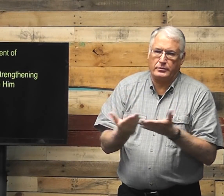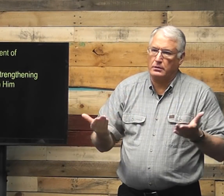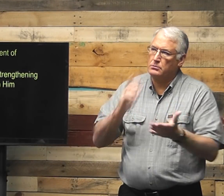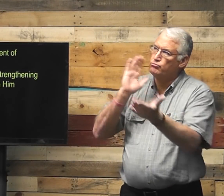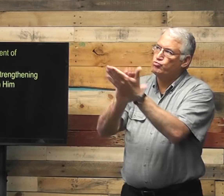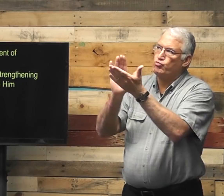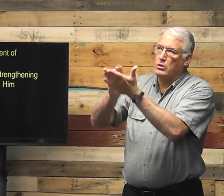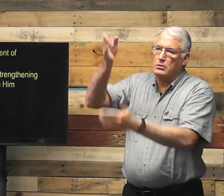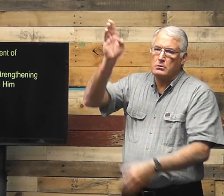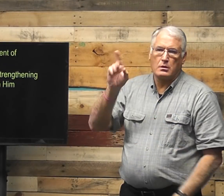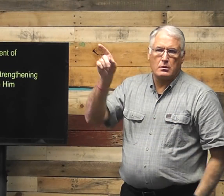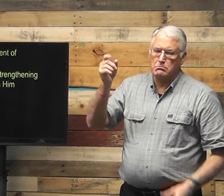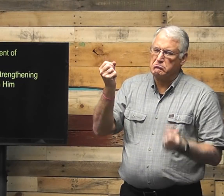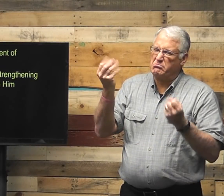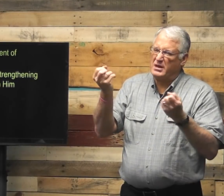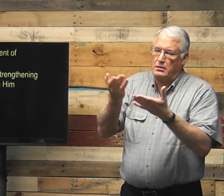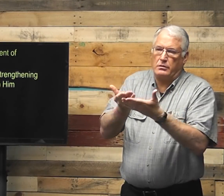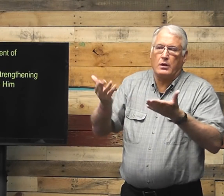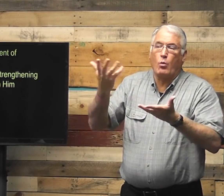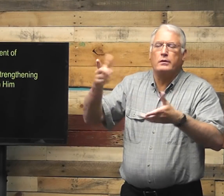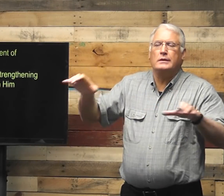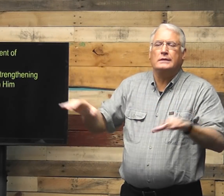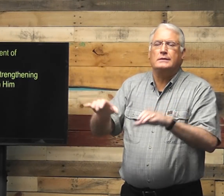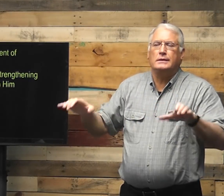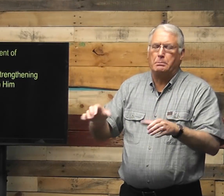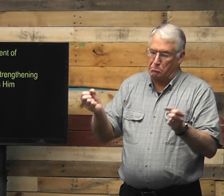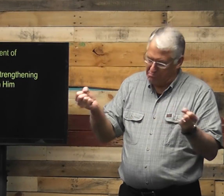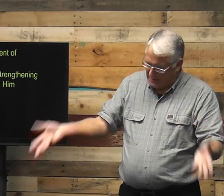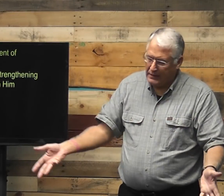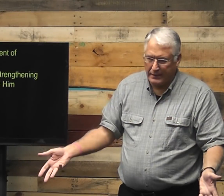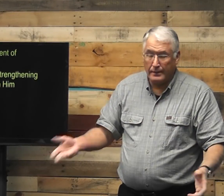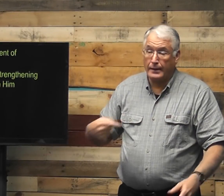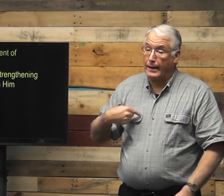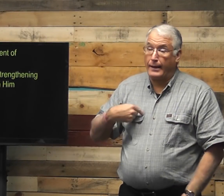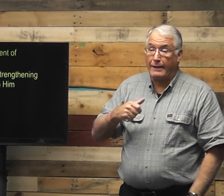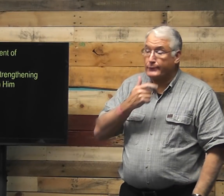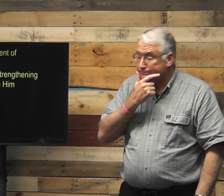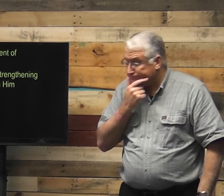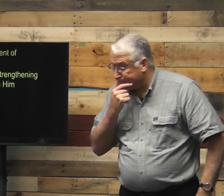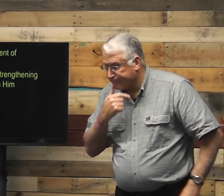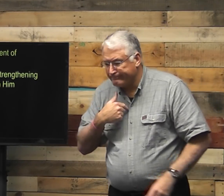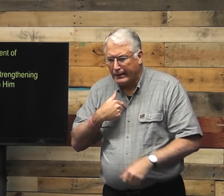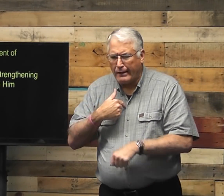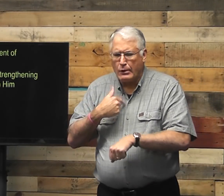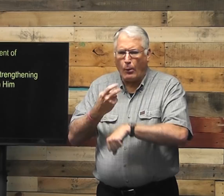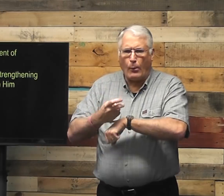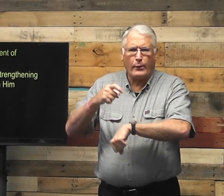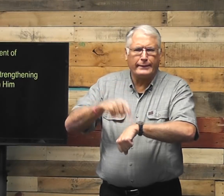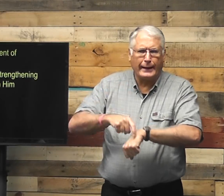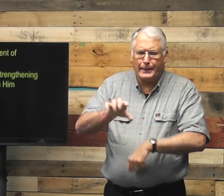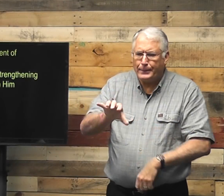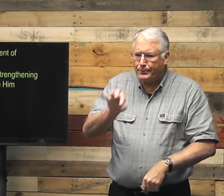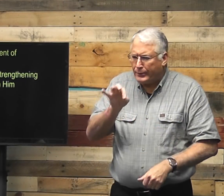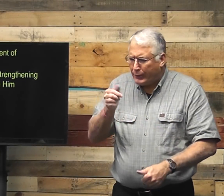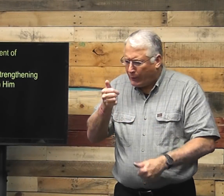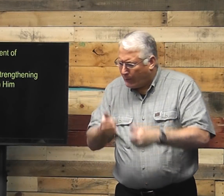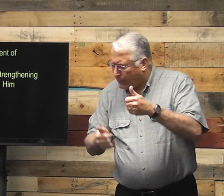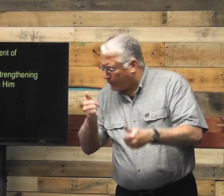said many things and many praises to God and accolades for the many things that he did. You know, when I have a hard